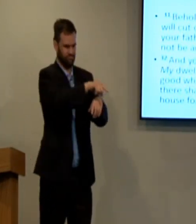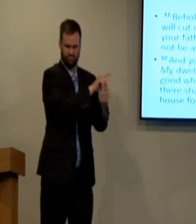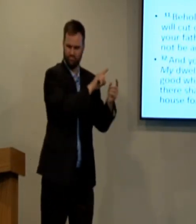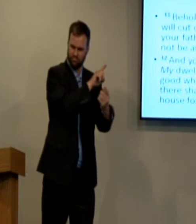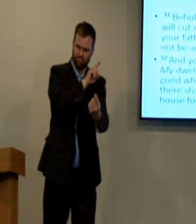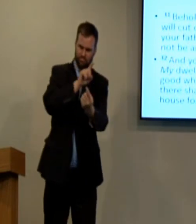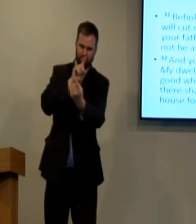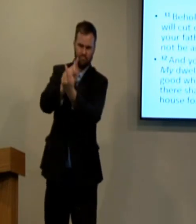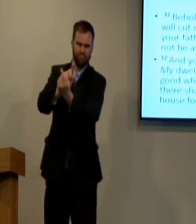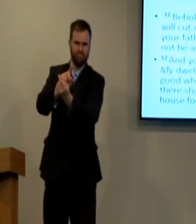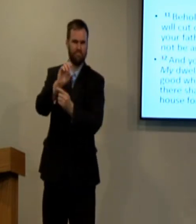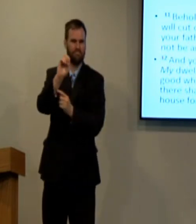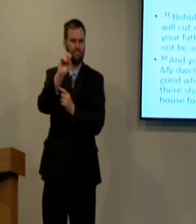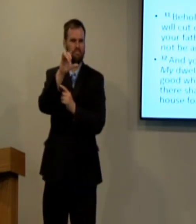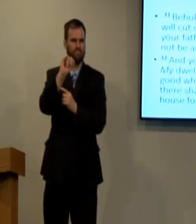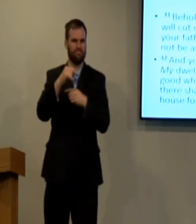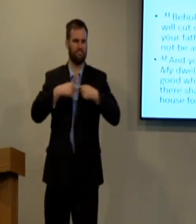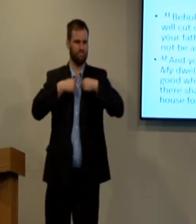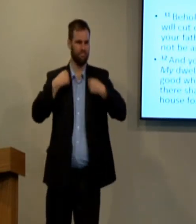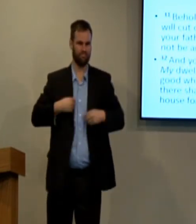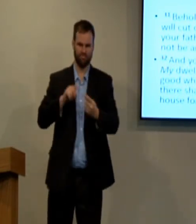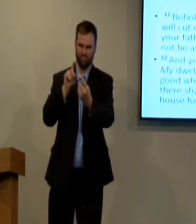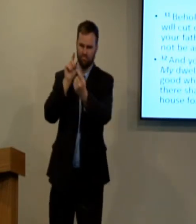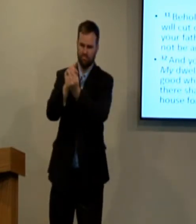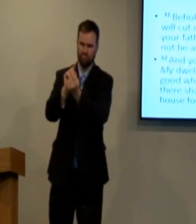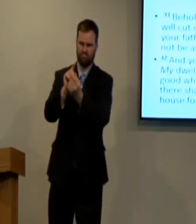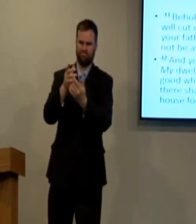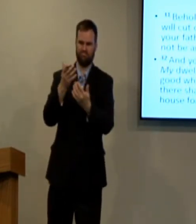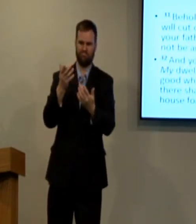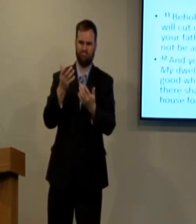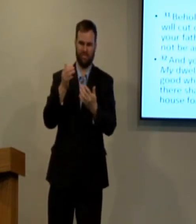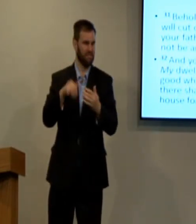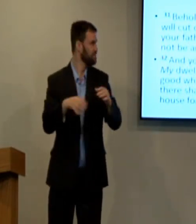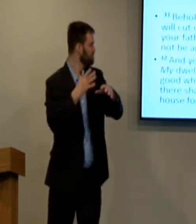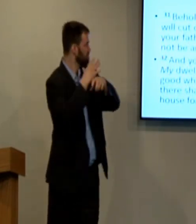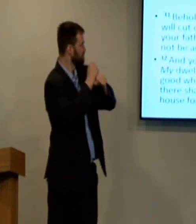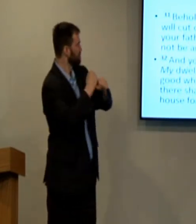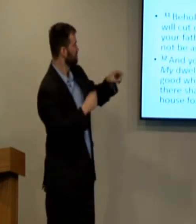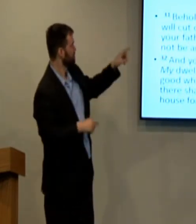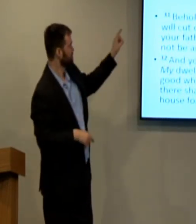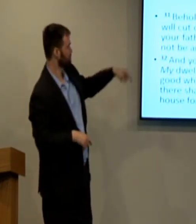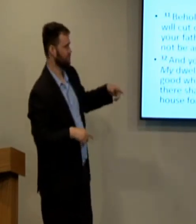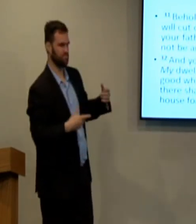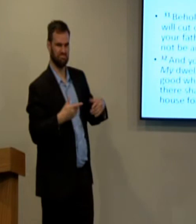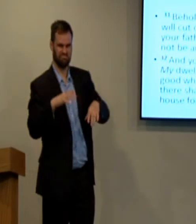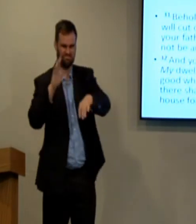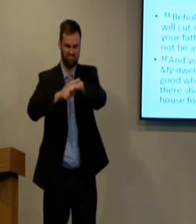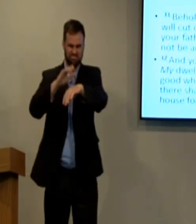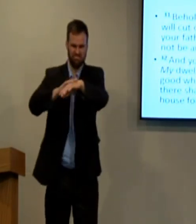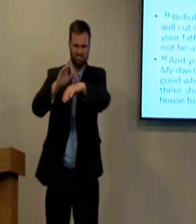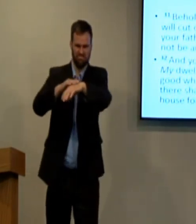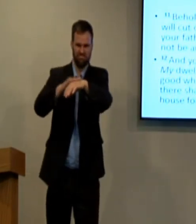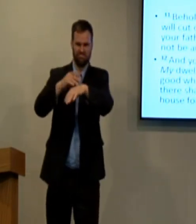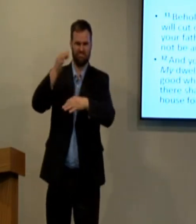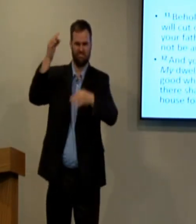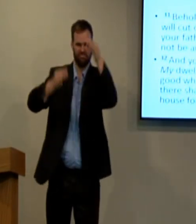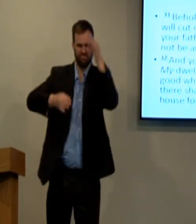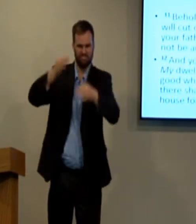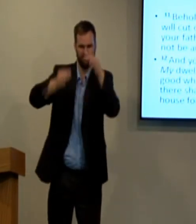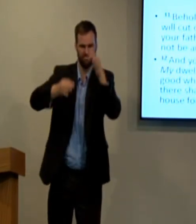So, God called a man, God called Eli, and he sent a prophet to